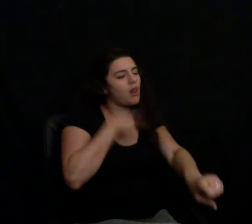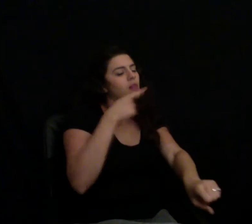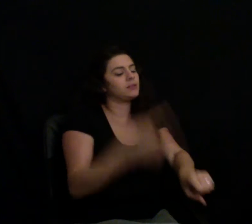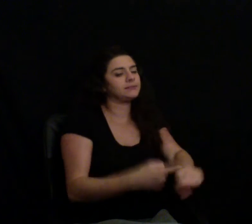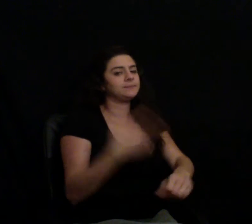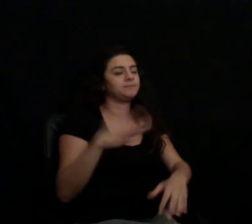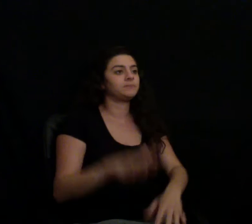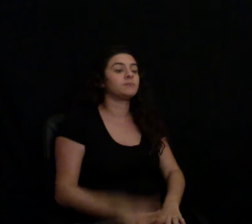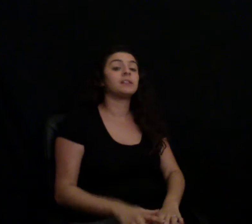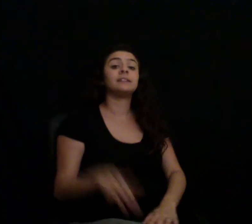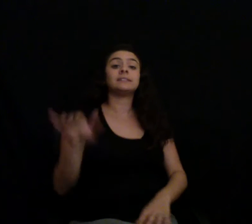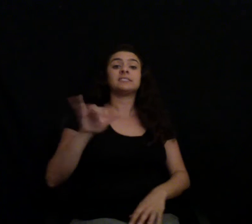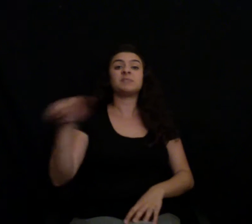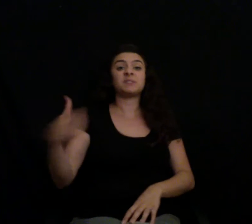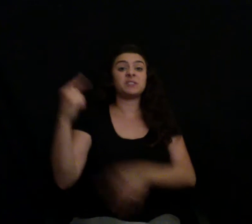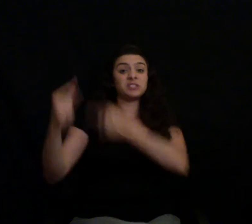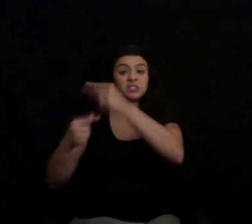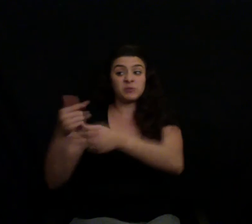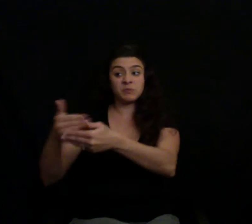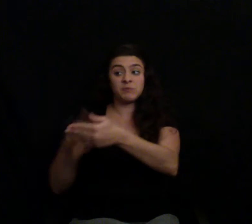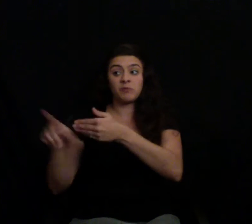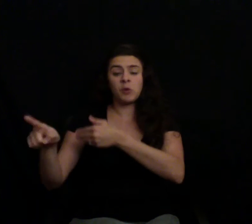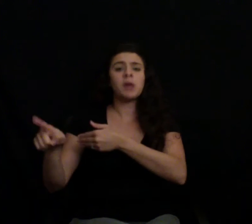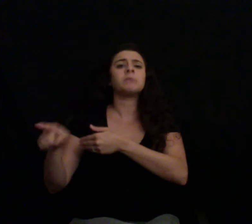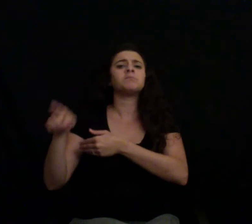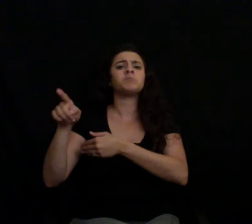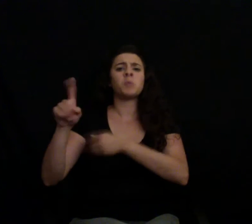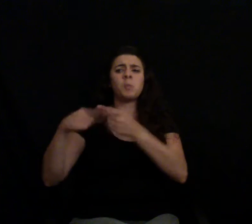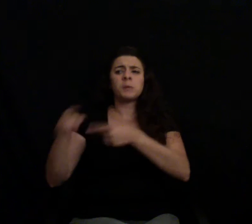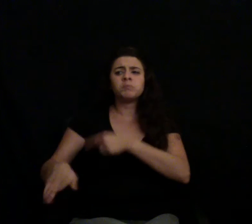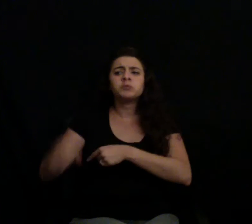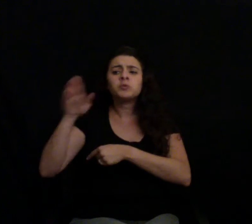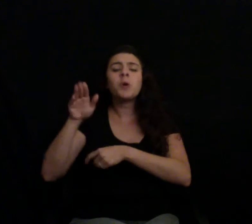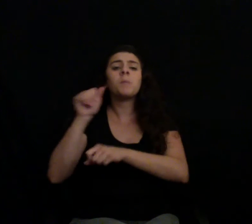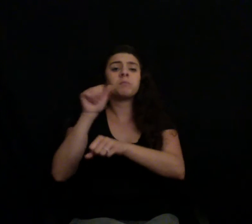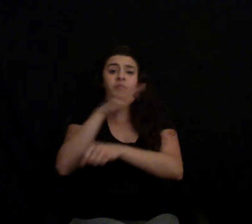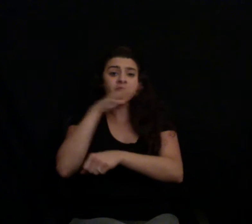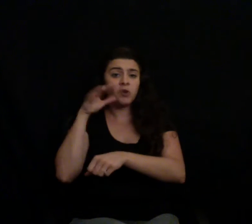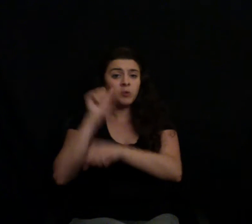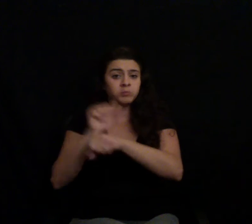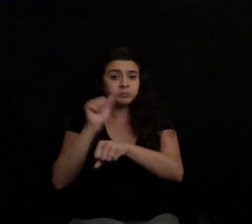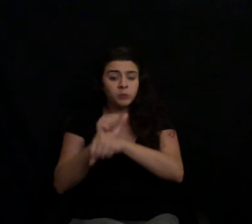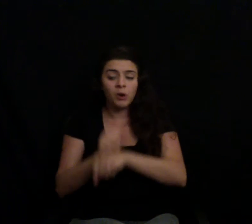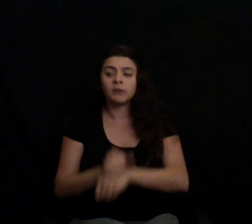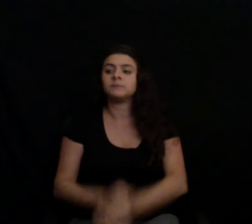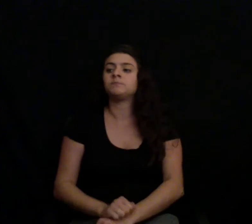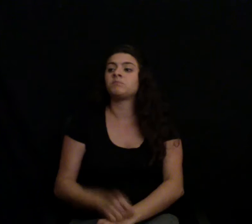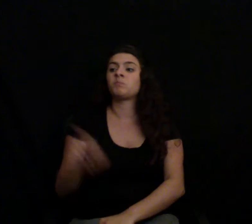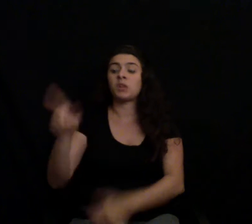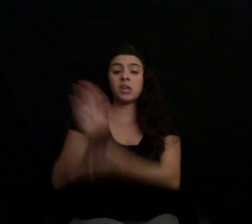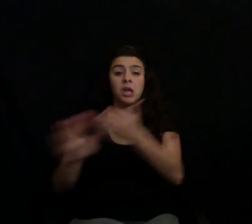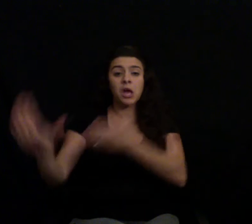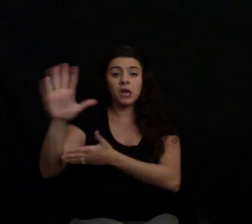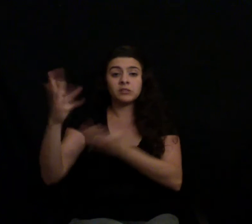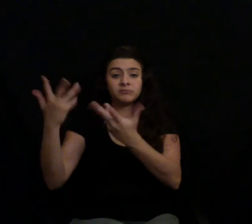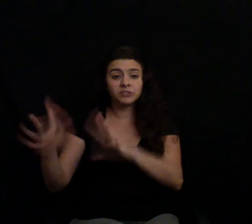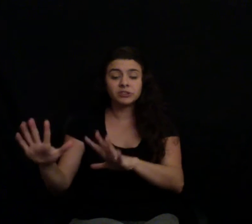kid. When he got older, he went to college and spent a few years out of state working for an agricultural research company. We were doing a lot of